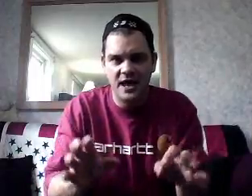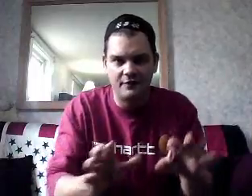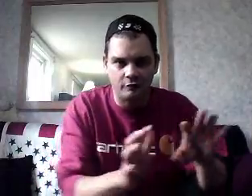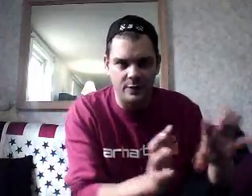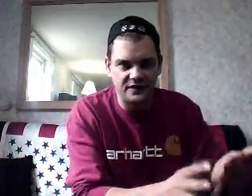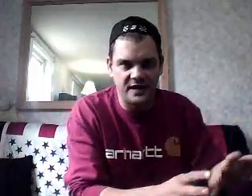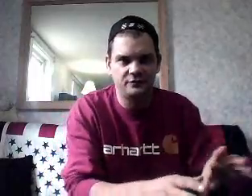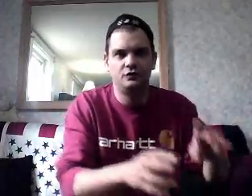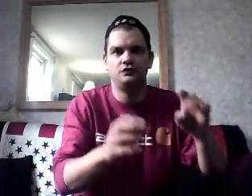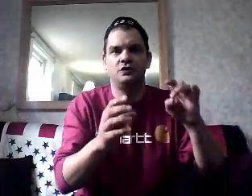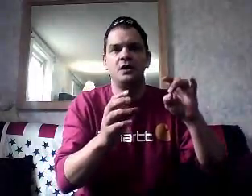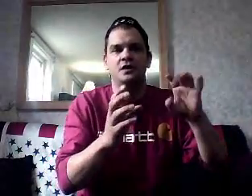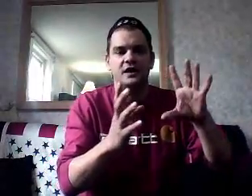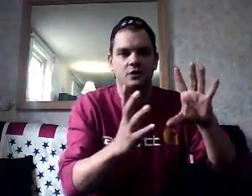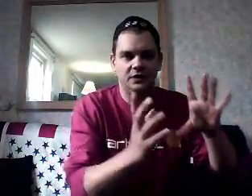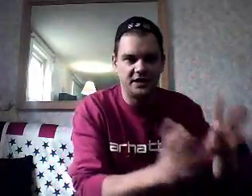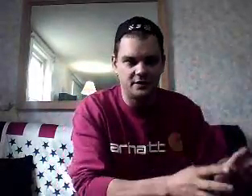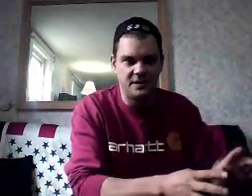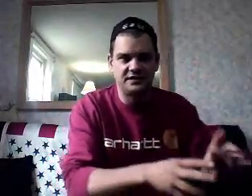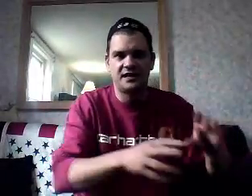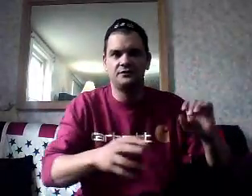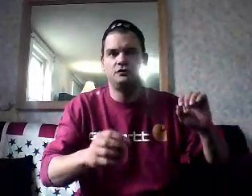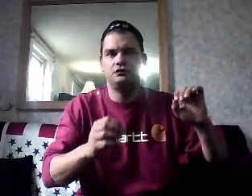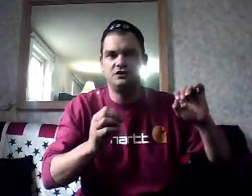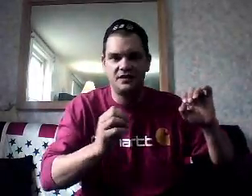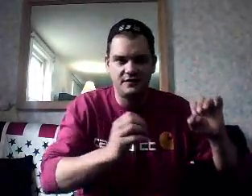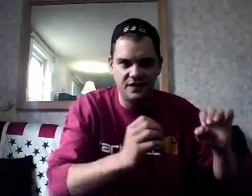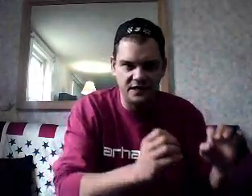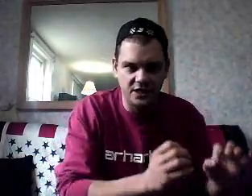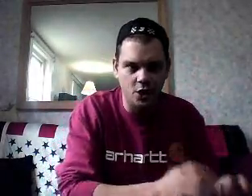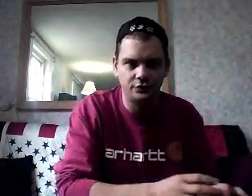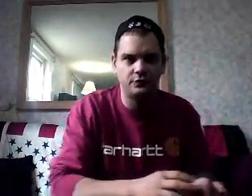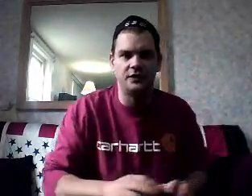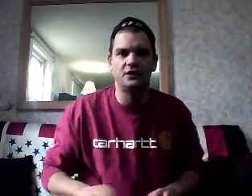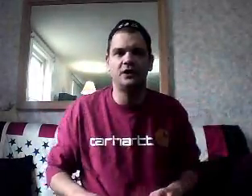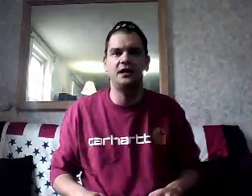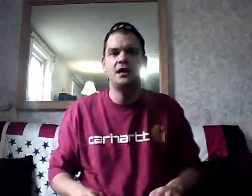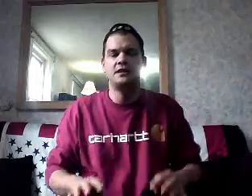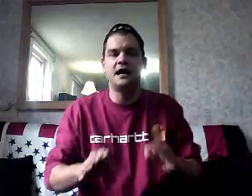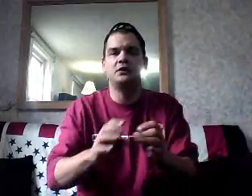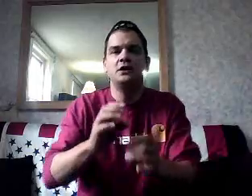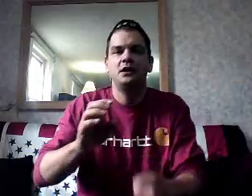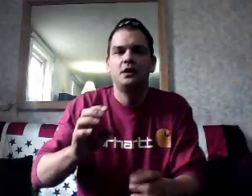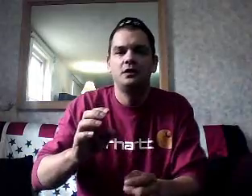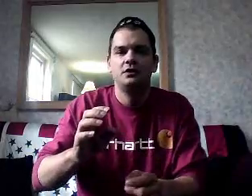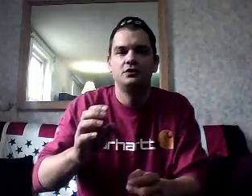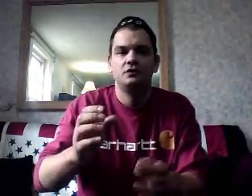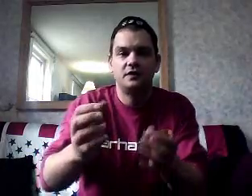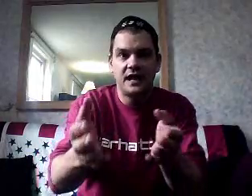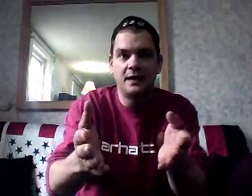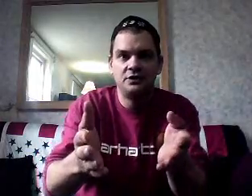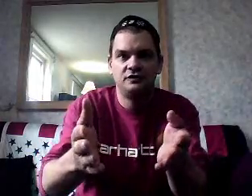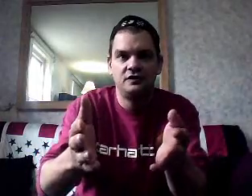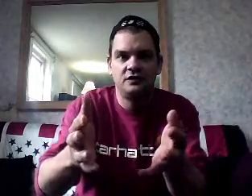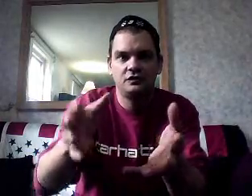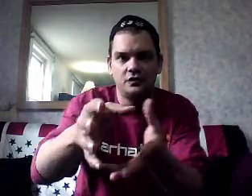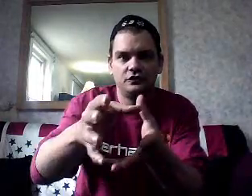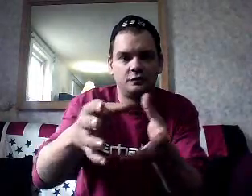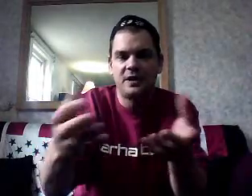have ever read the Constitution. They don't care about the Constitution, yet they've taken an oath to it, okay? Now, the communists and the socialists